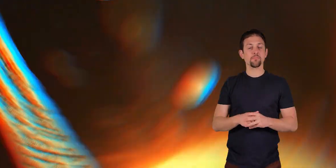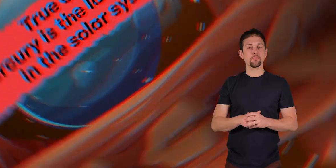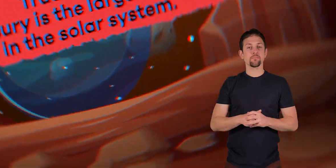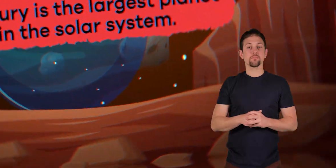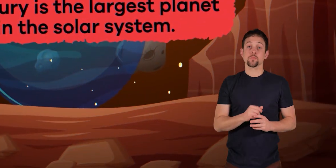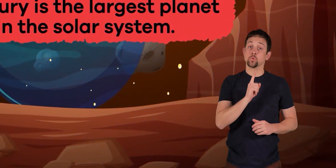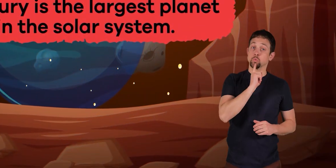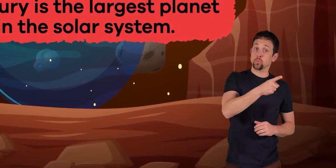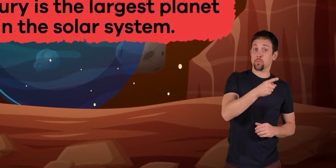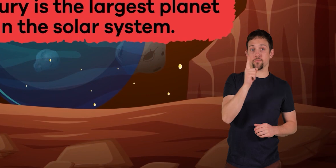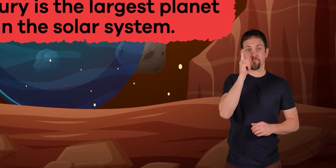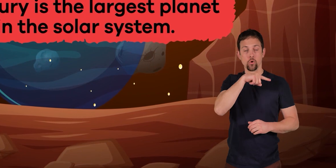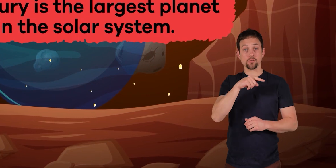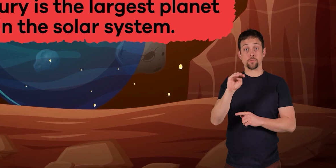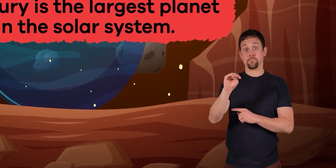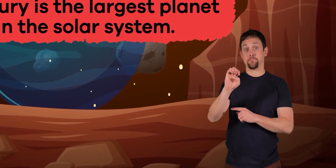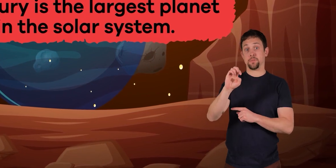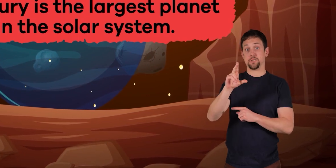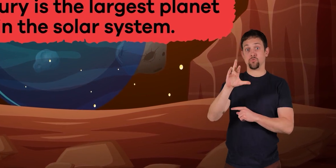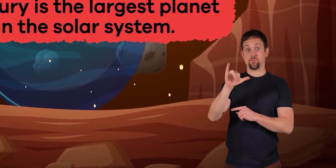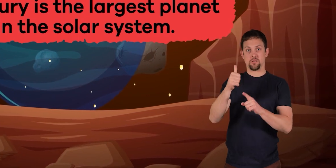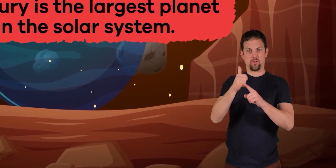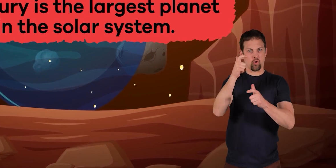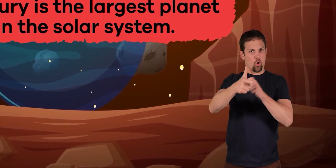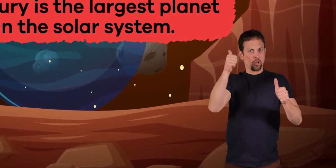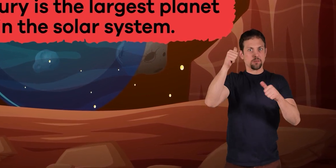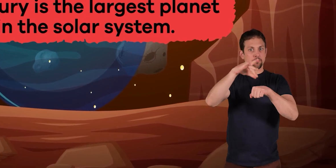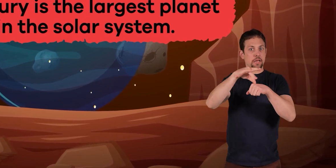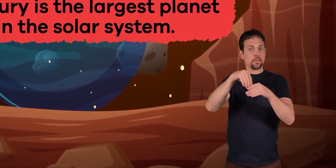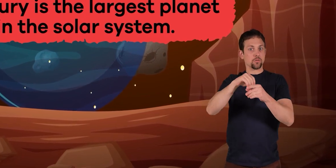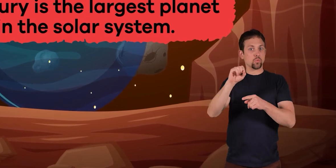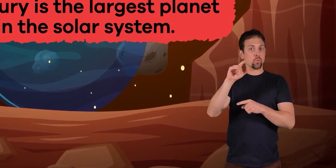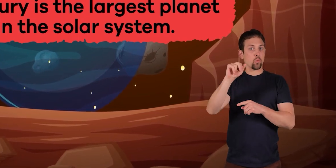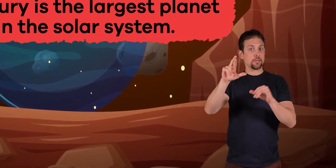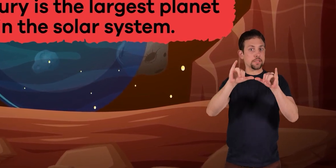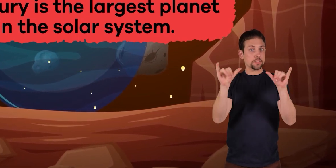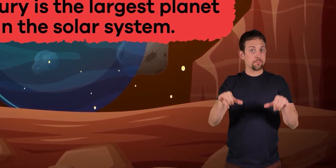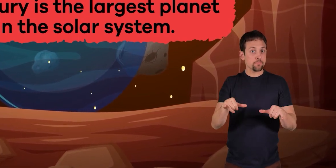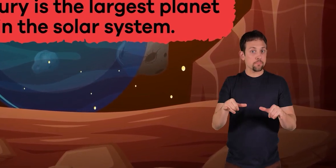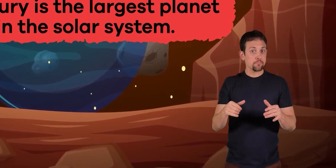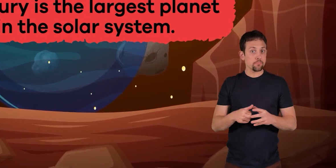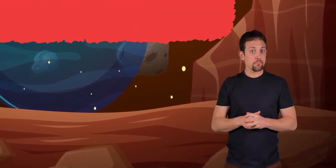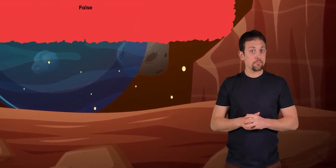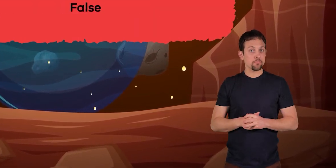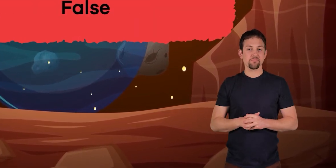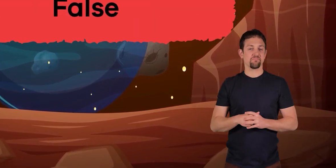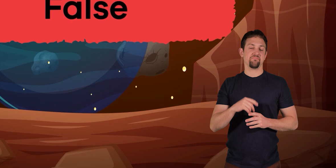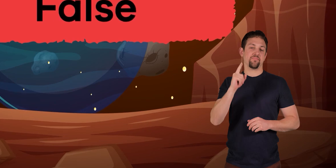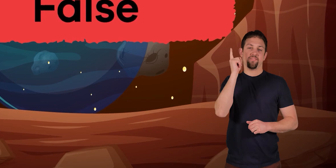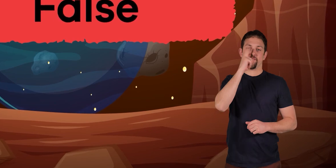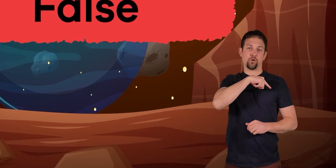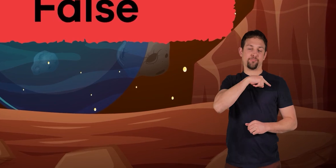True or false? Mercury is the largest planet in the solar system. False.